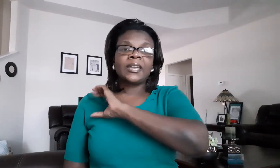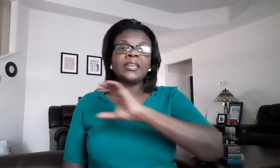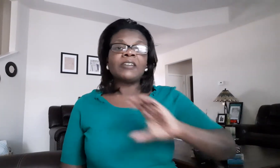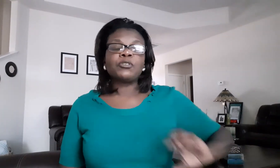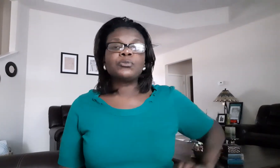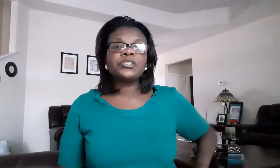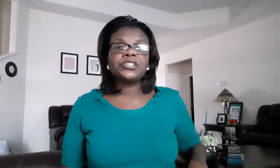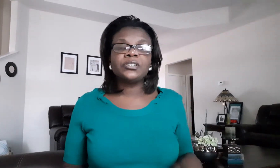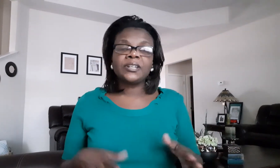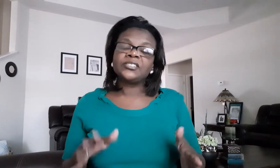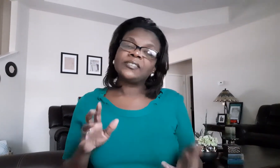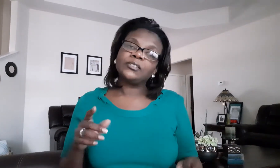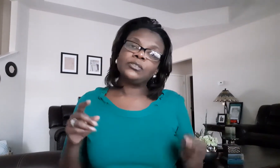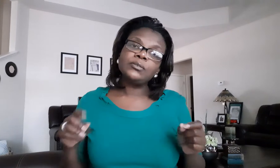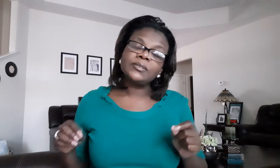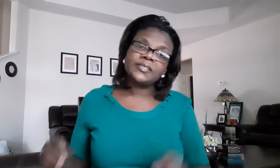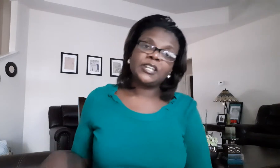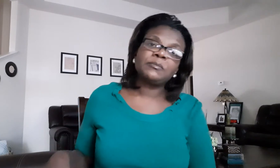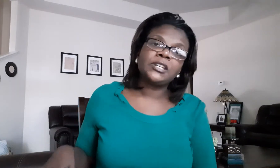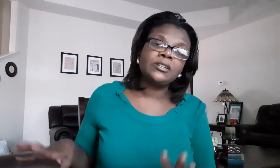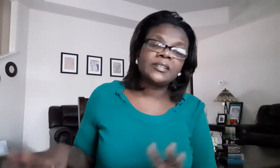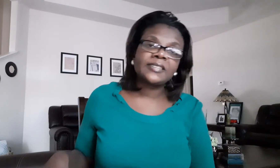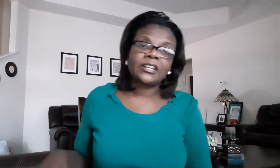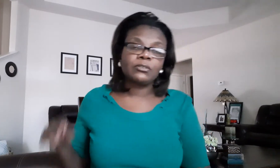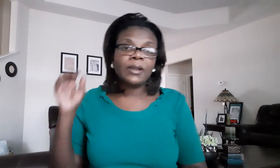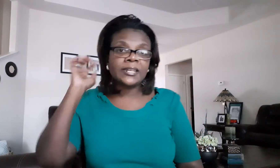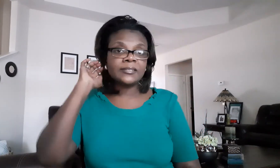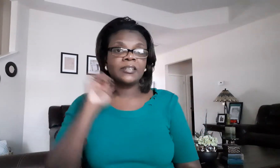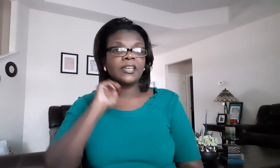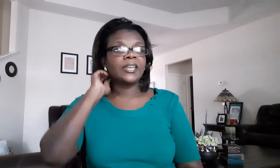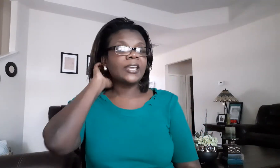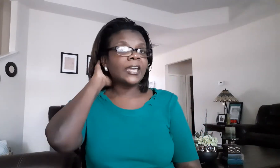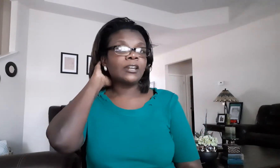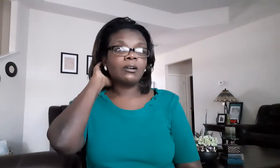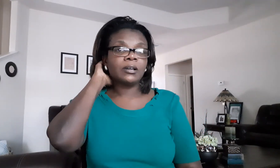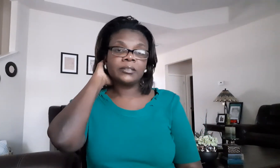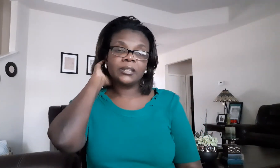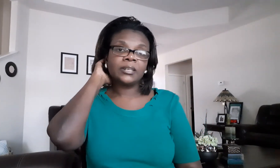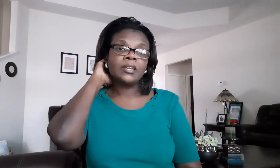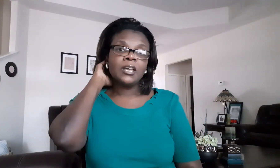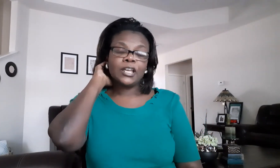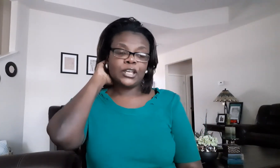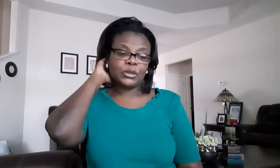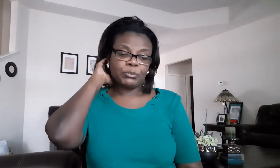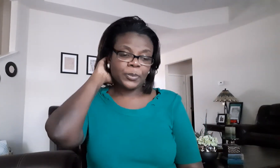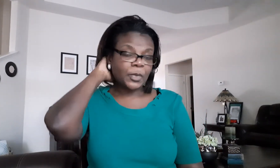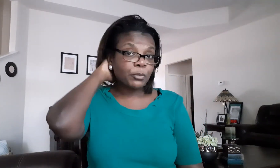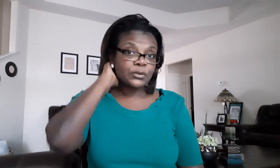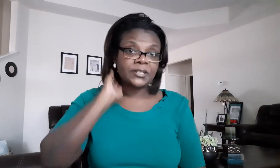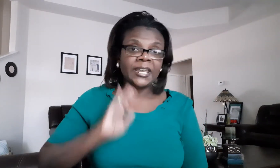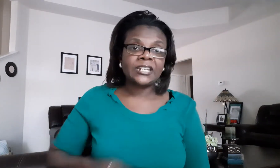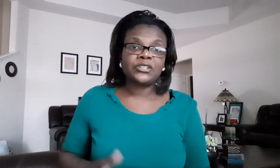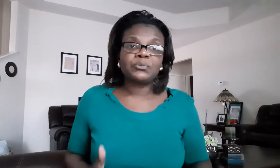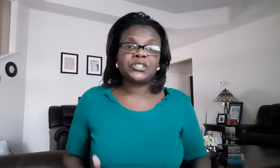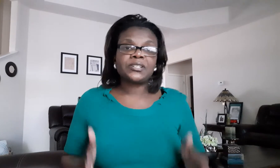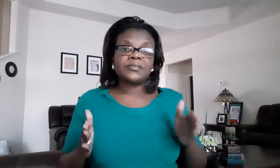and for christian you're gonna just do the same thing you're gonna sign christ and add on the um the person agent which is